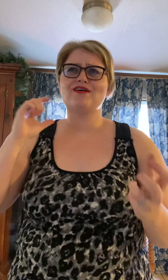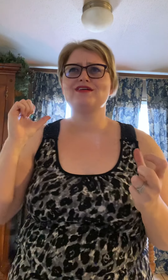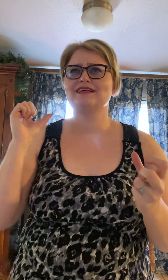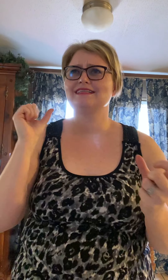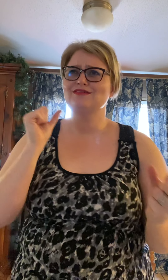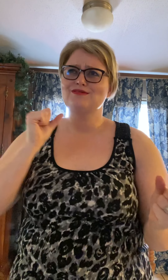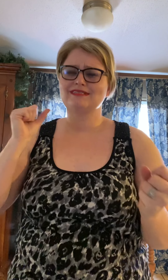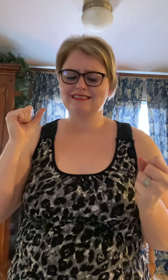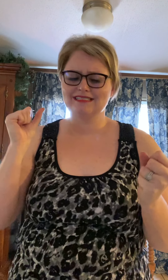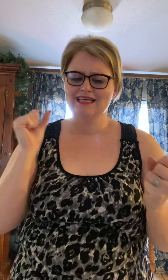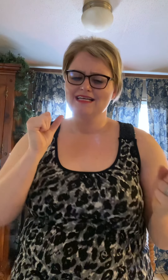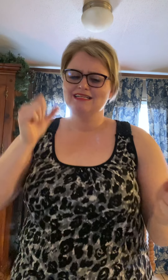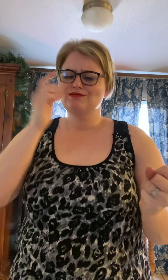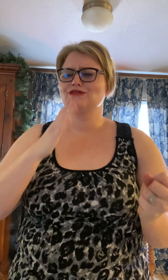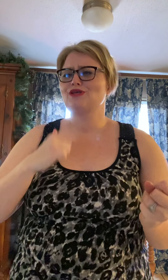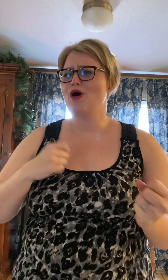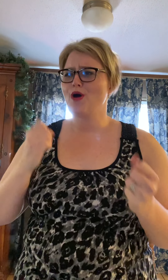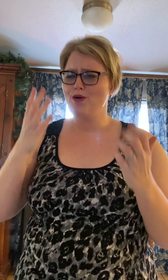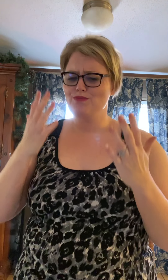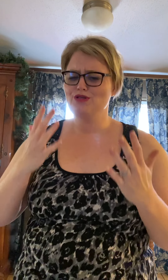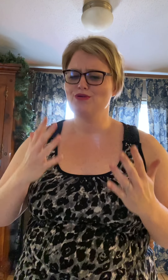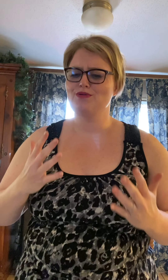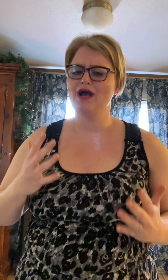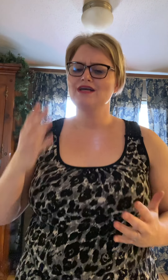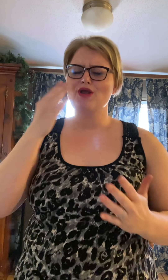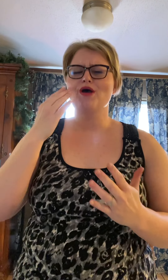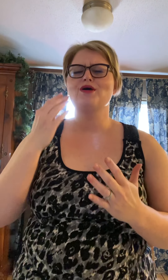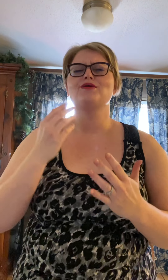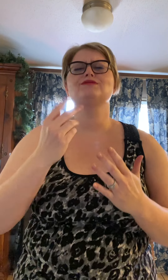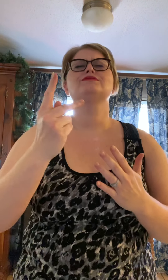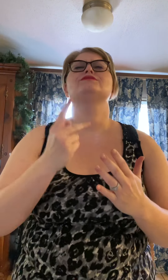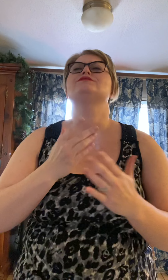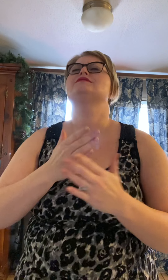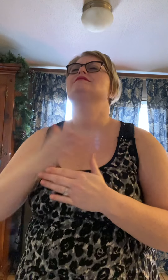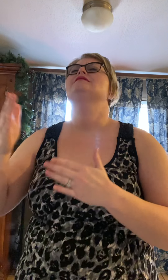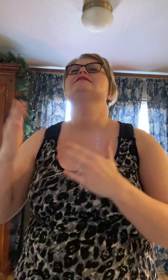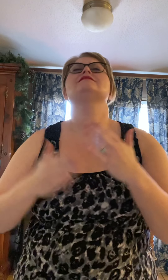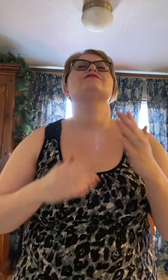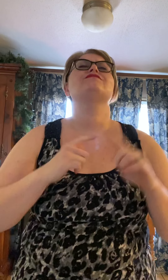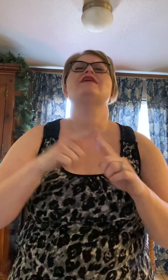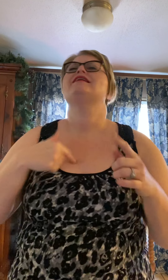the noise I'm so glad Oh, we're still Lost to fucking